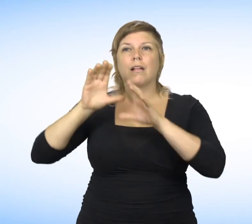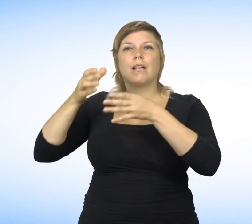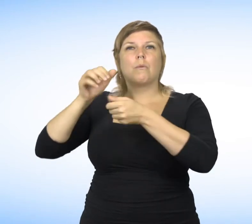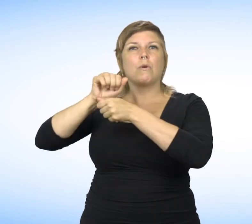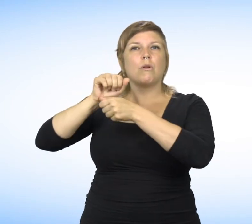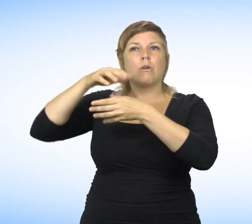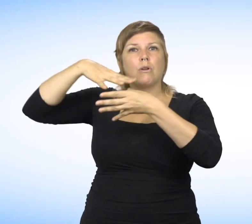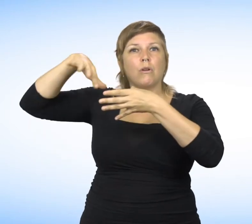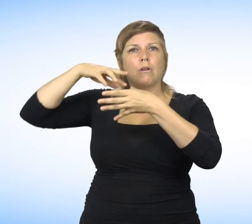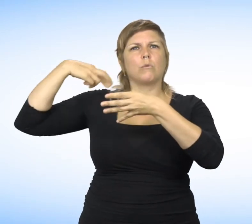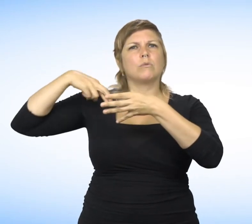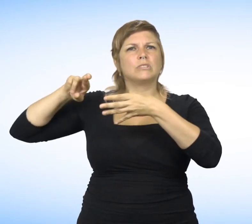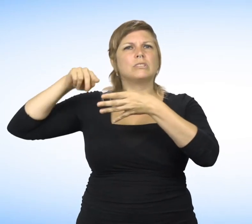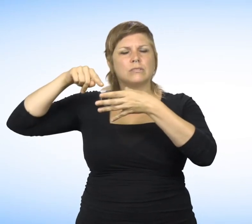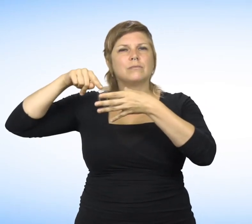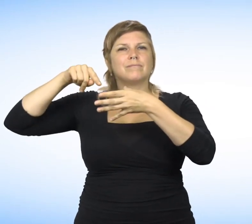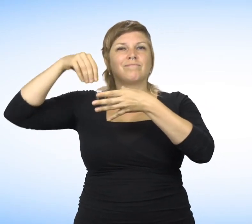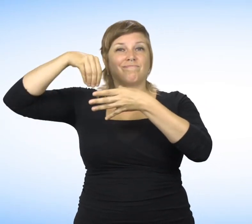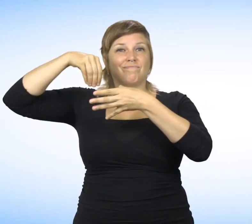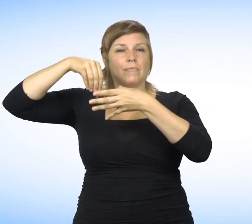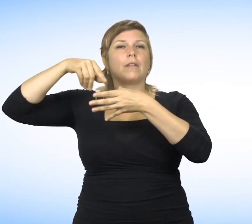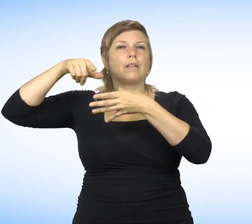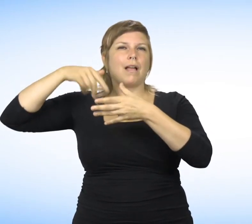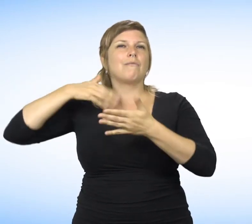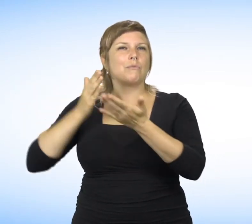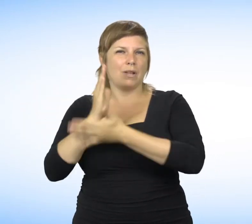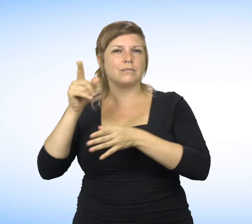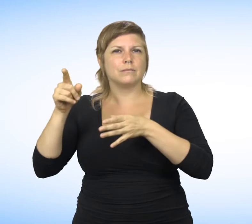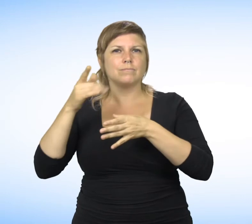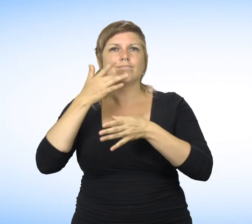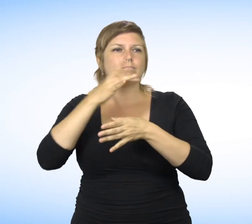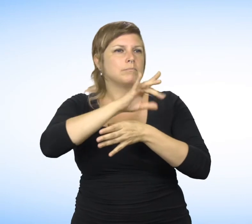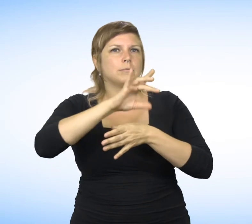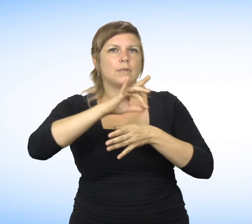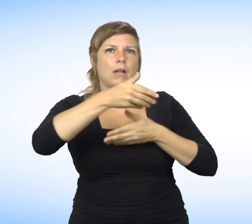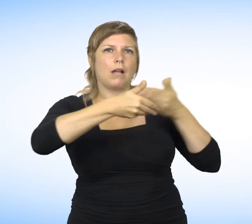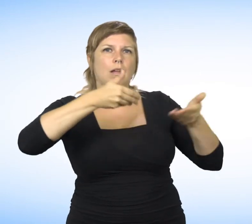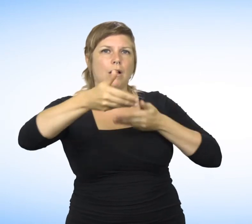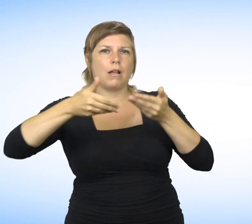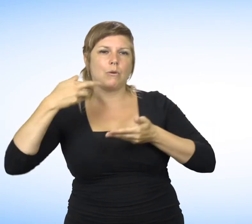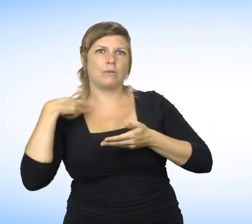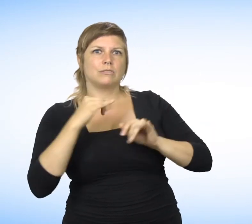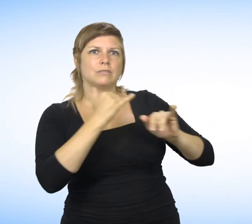However, it should be noted that religious organizations may have the right to prefer hiring a candidate because of his or her religion.